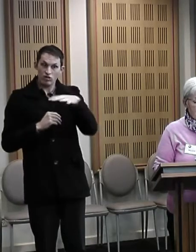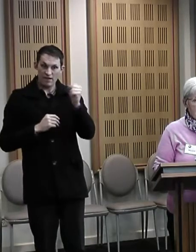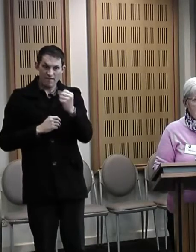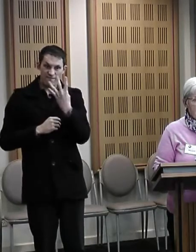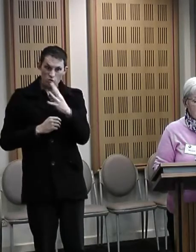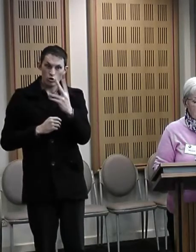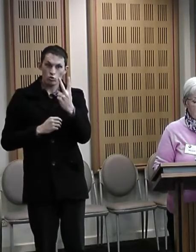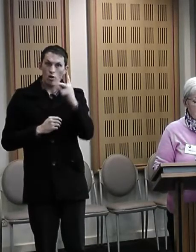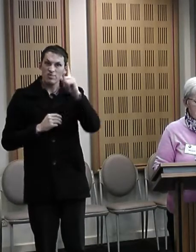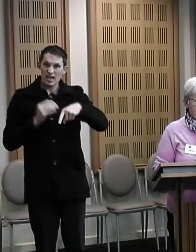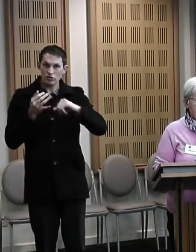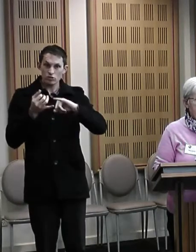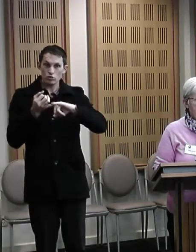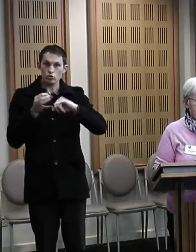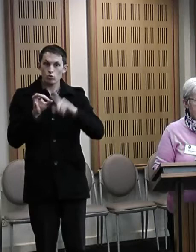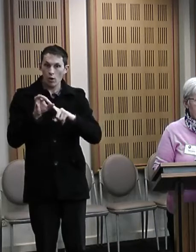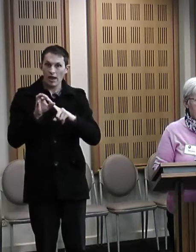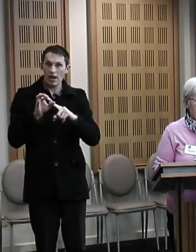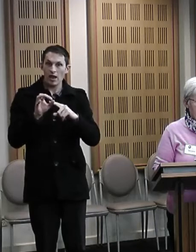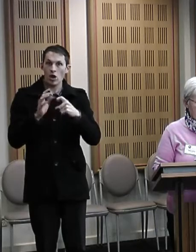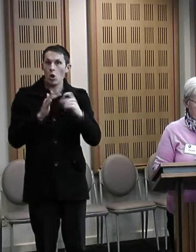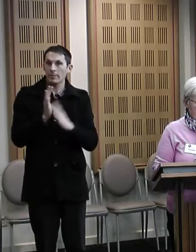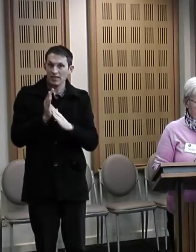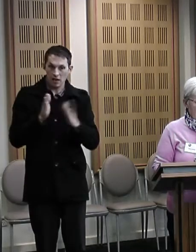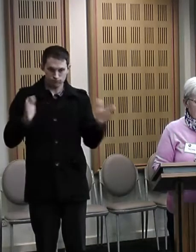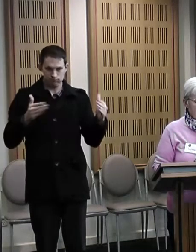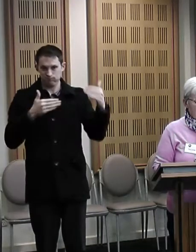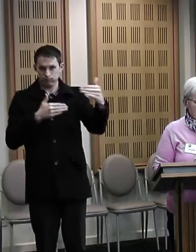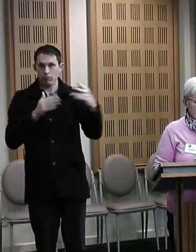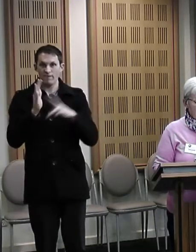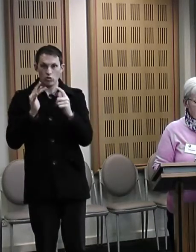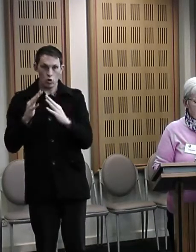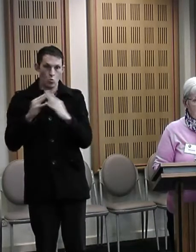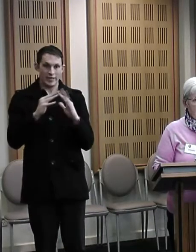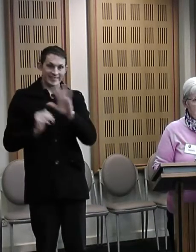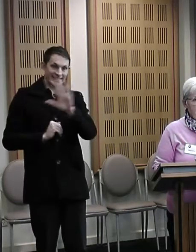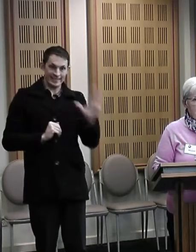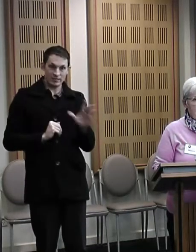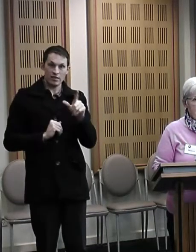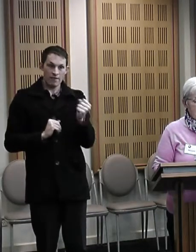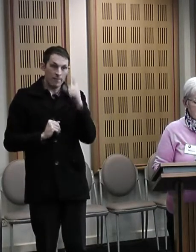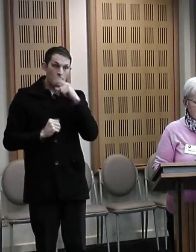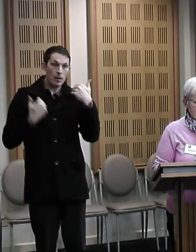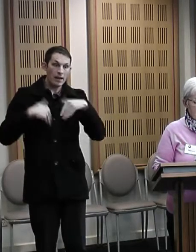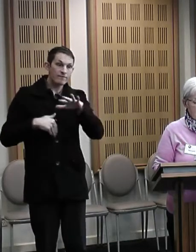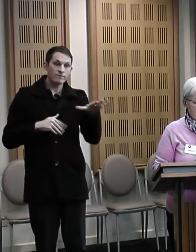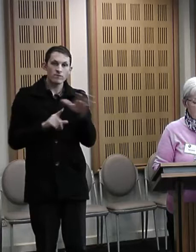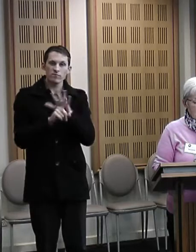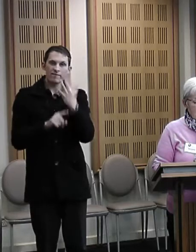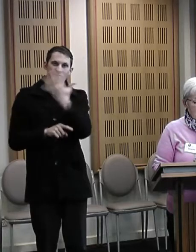,000 square kilometres in the west of Victoria and has a population of about 55,000.